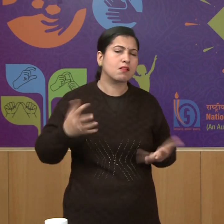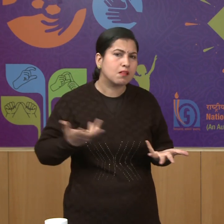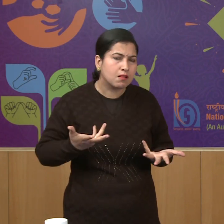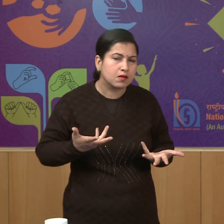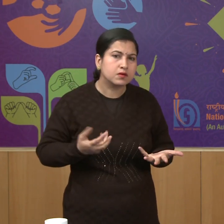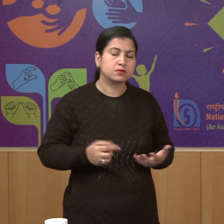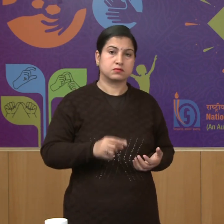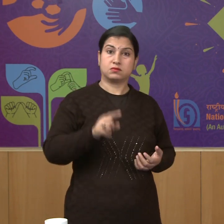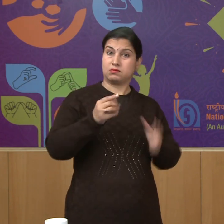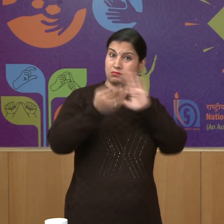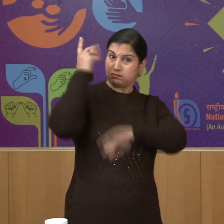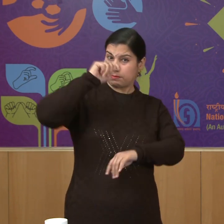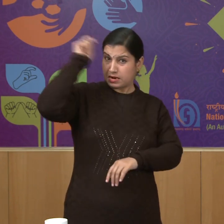the British rule in India.